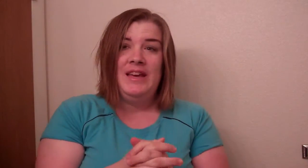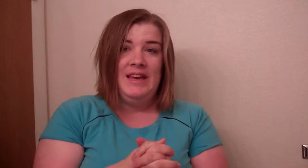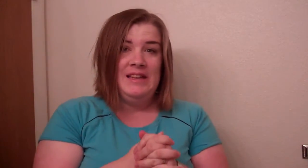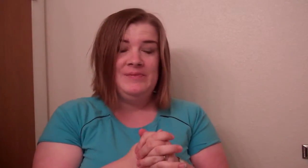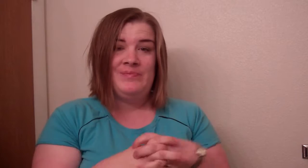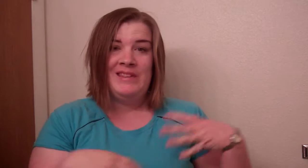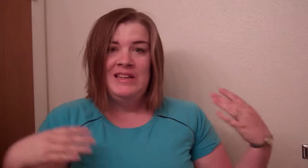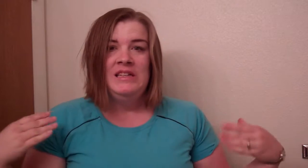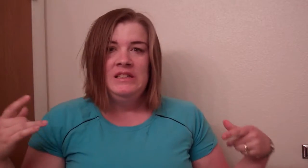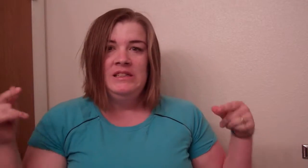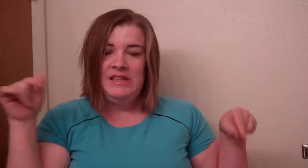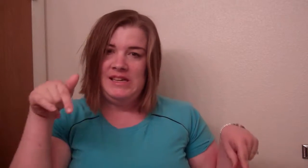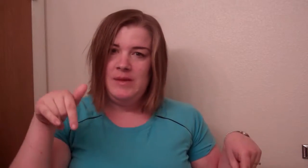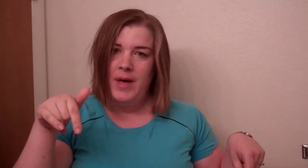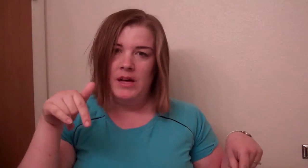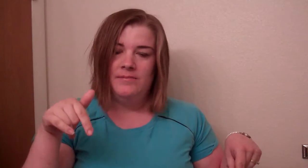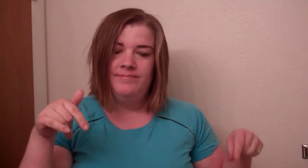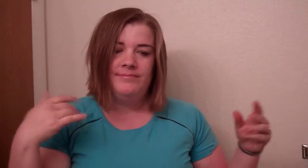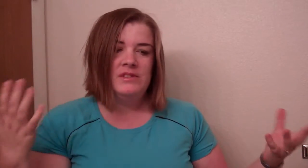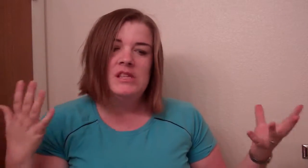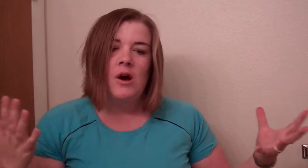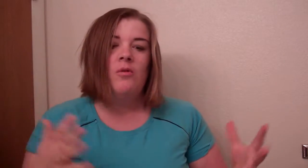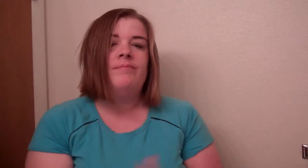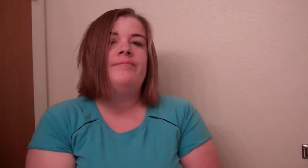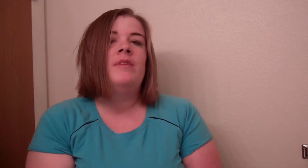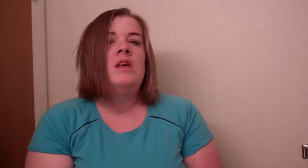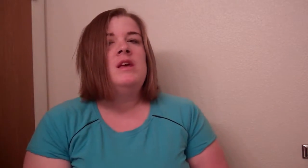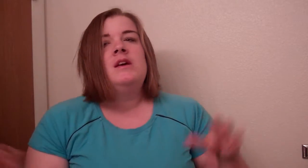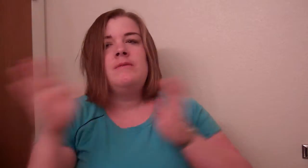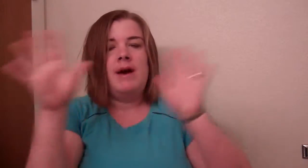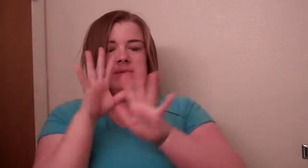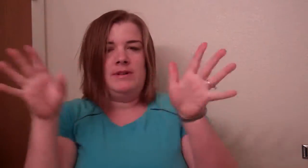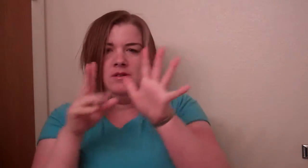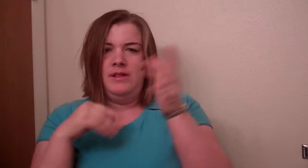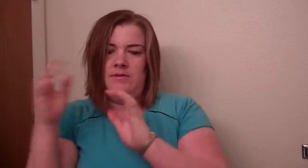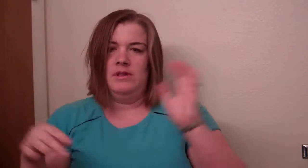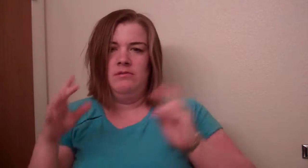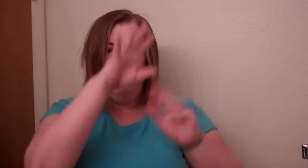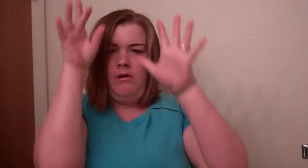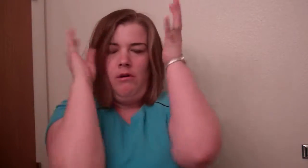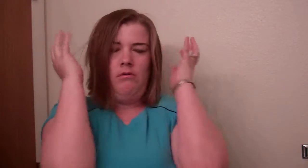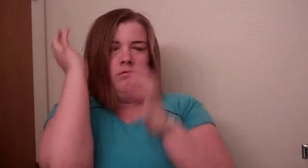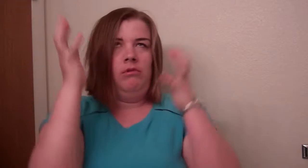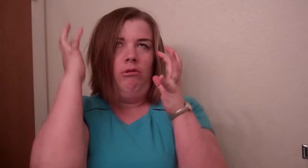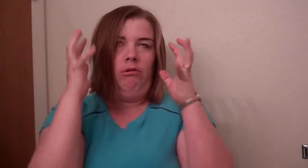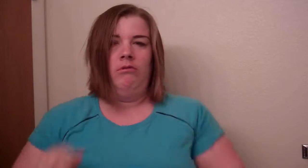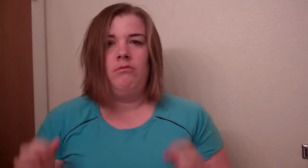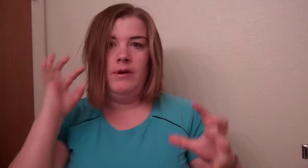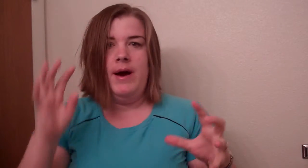kill the bug so back to my story that was okay